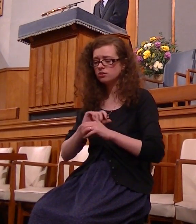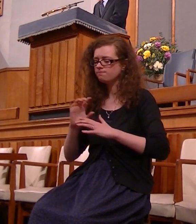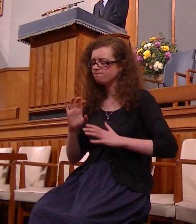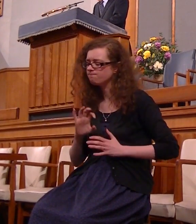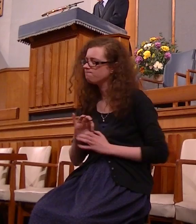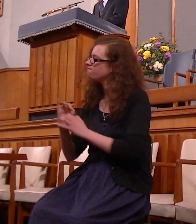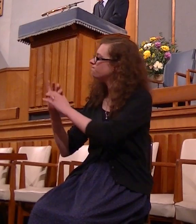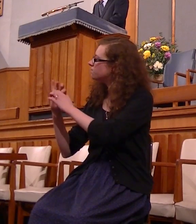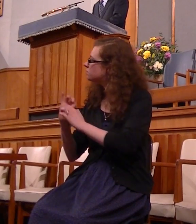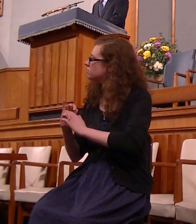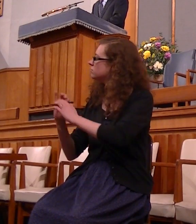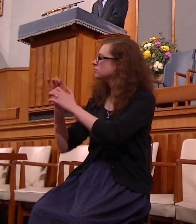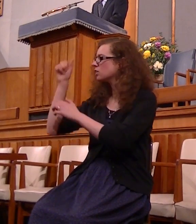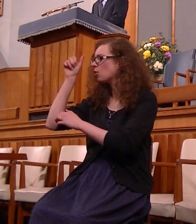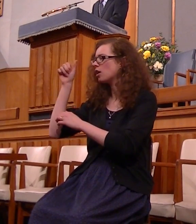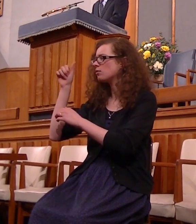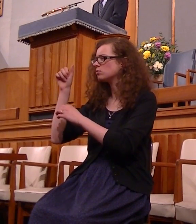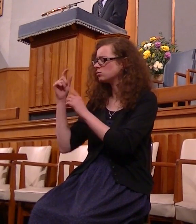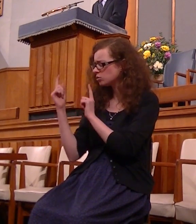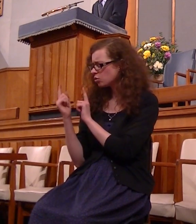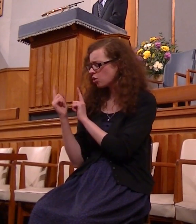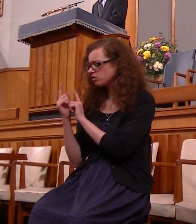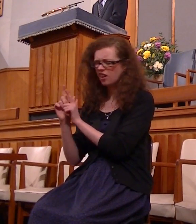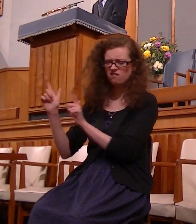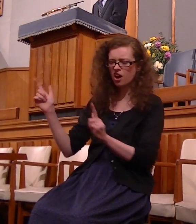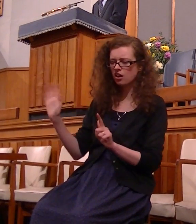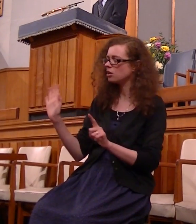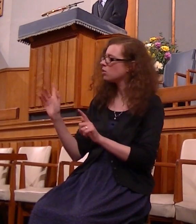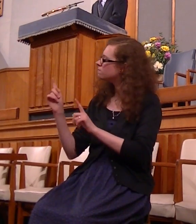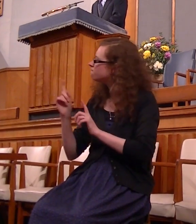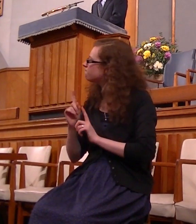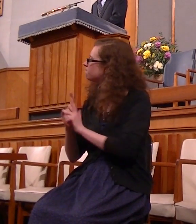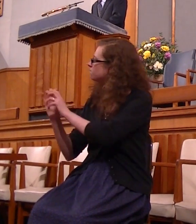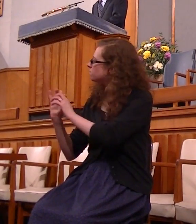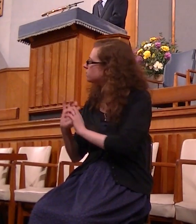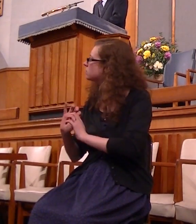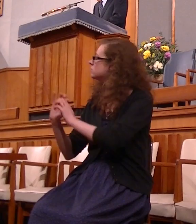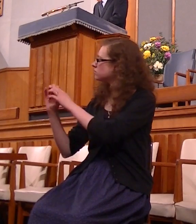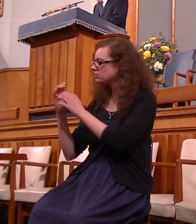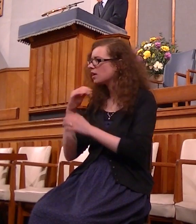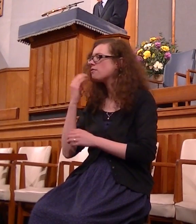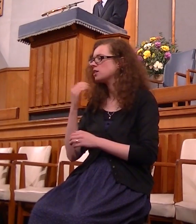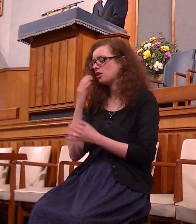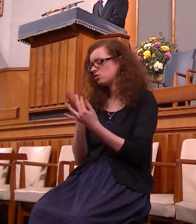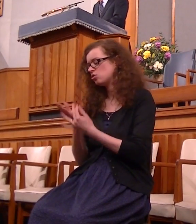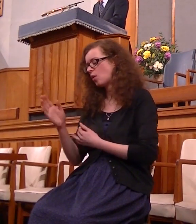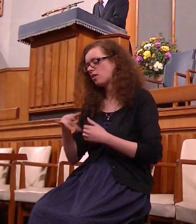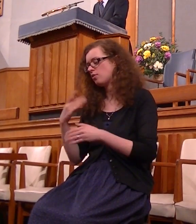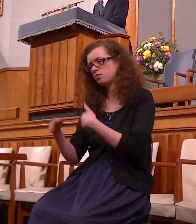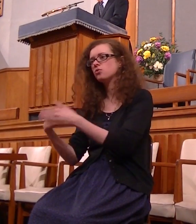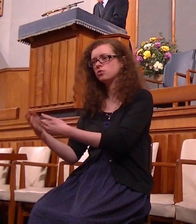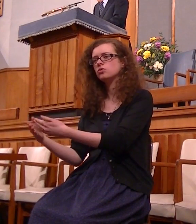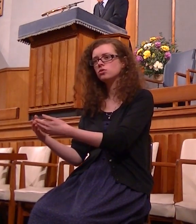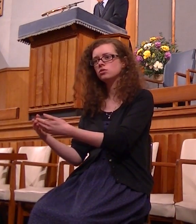and to know him in an intimate and a personal way every day of your life and